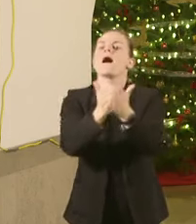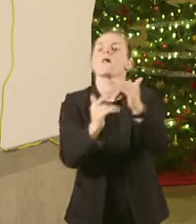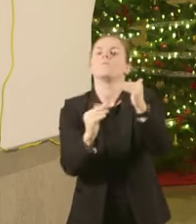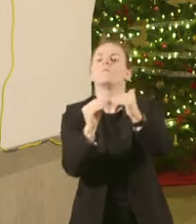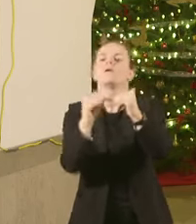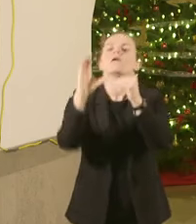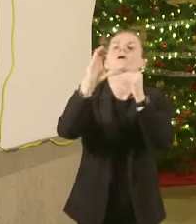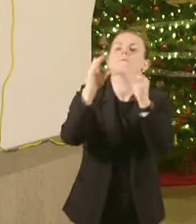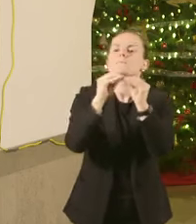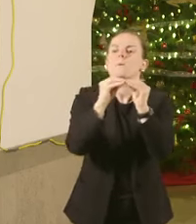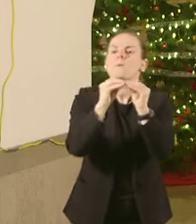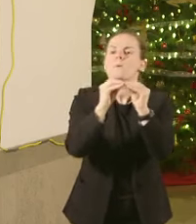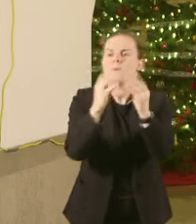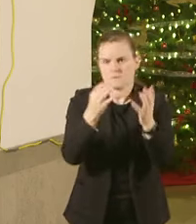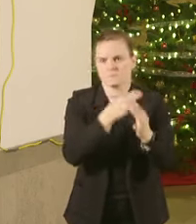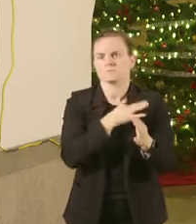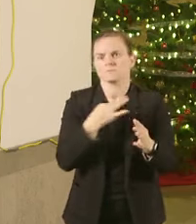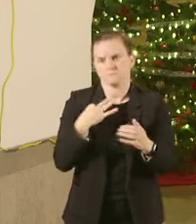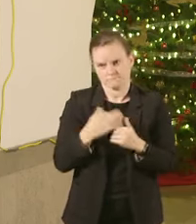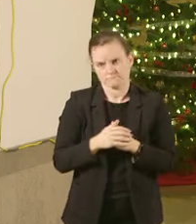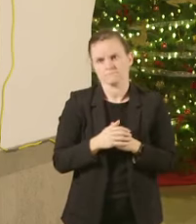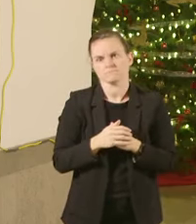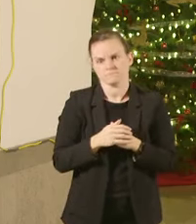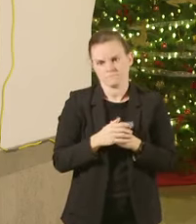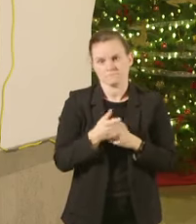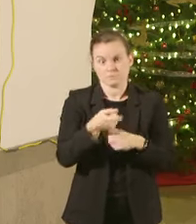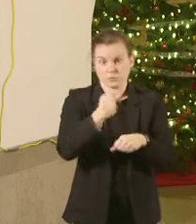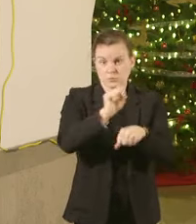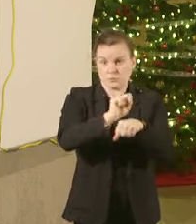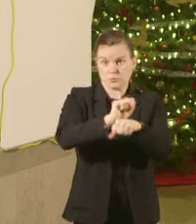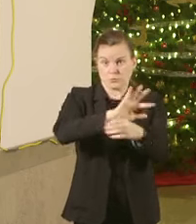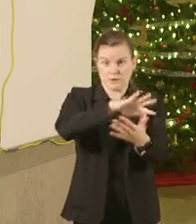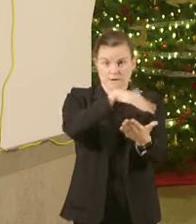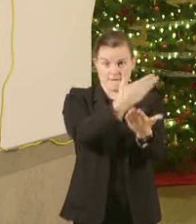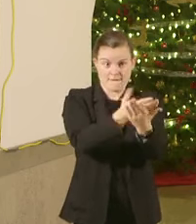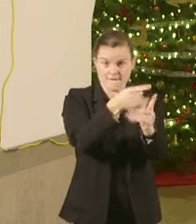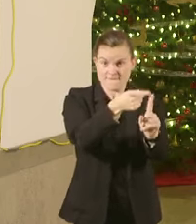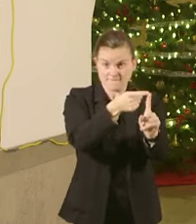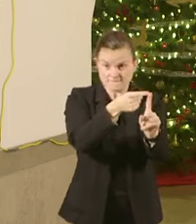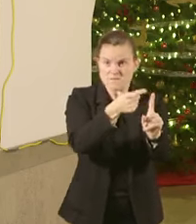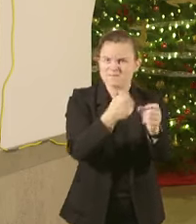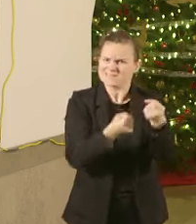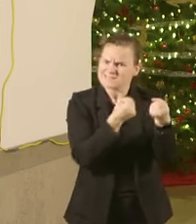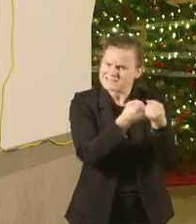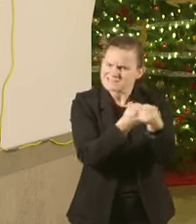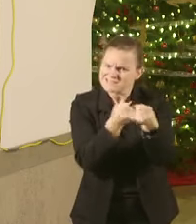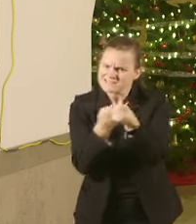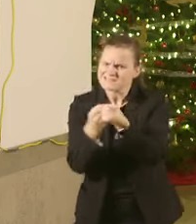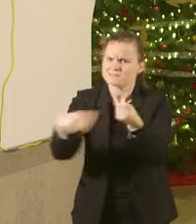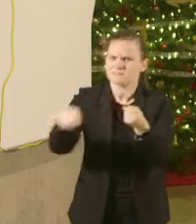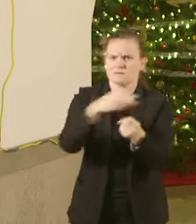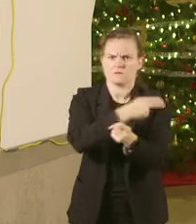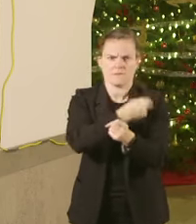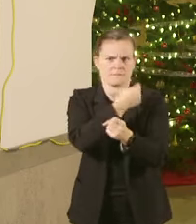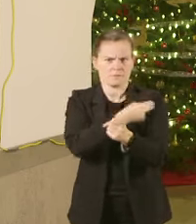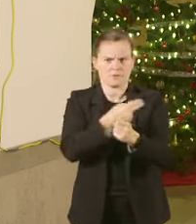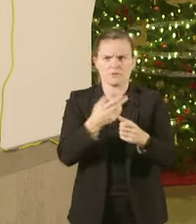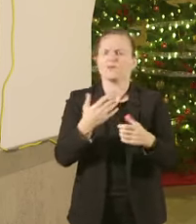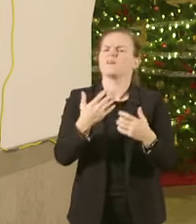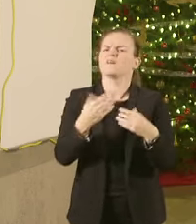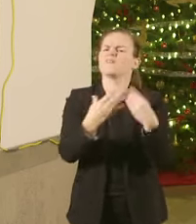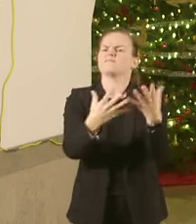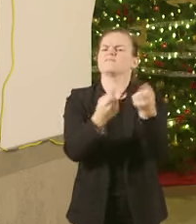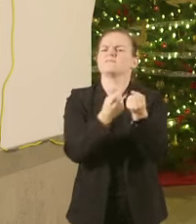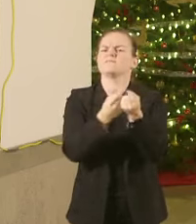as these workers arrive they will provide essential support to our hospitals and health care workers those who have been on the front lines